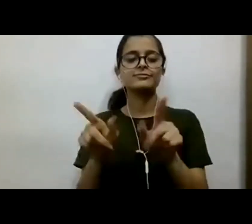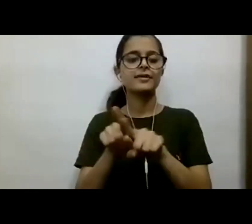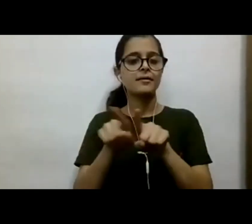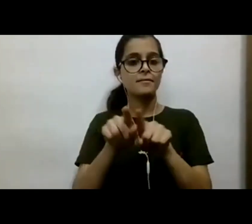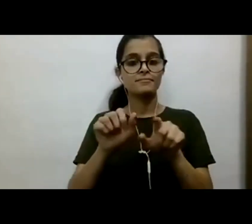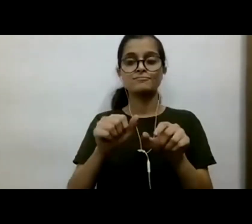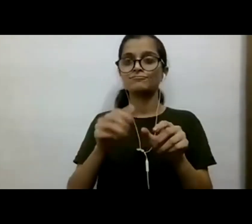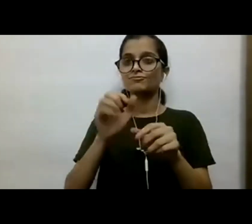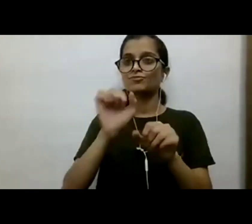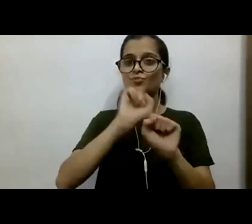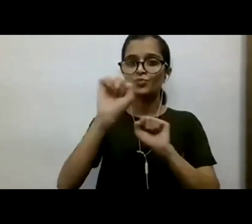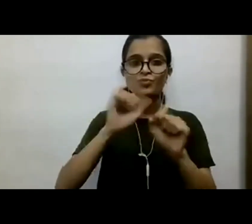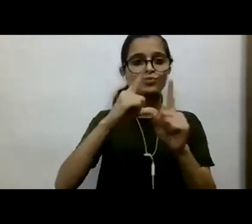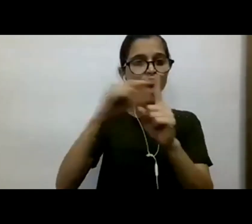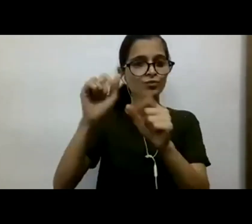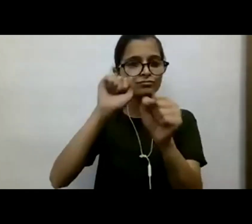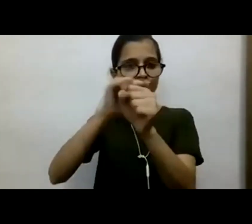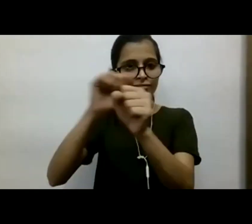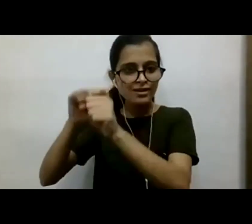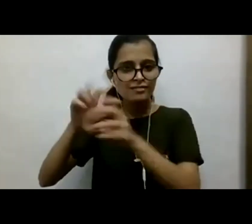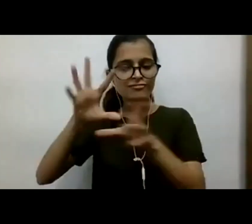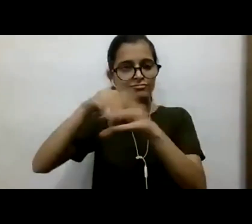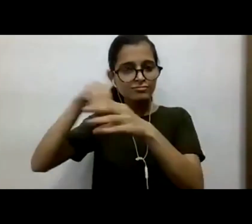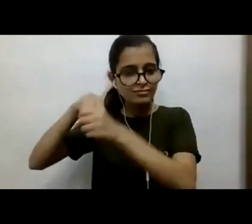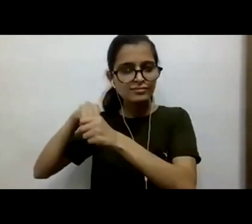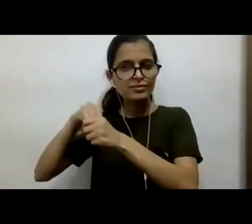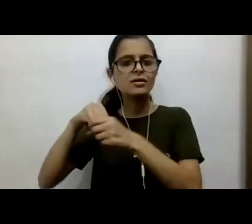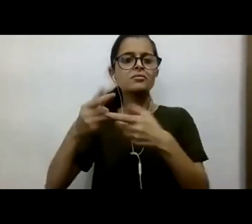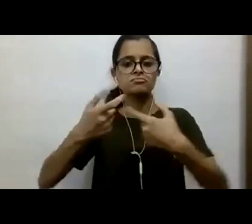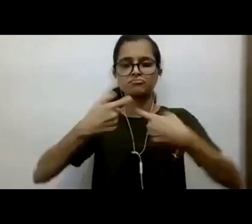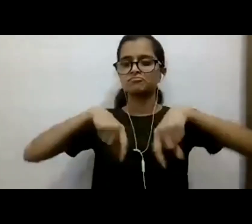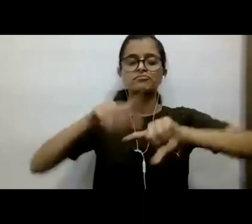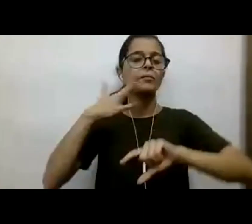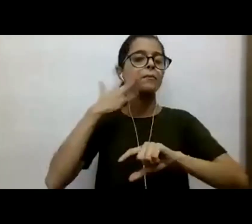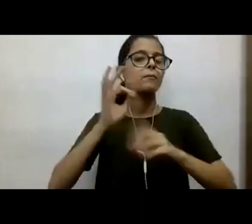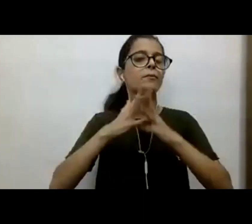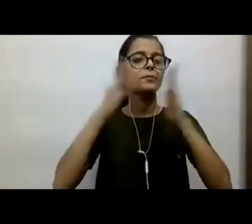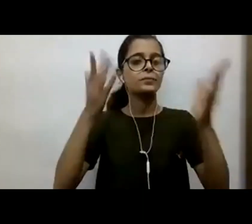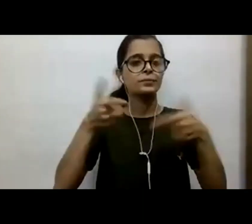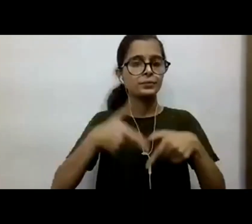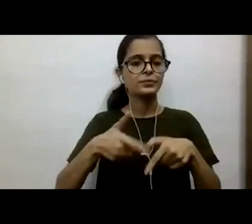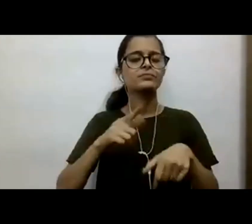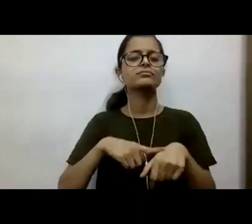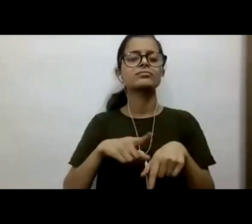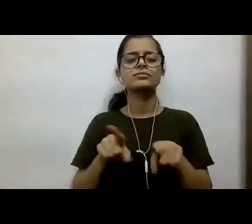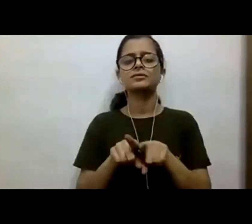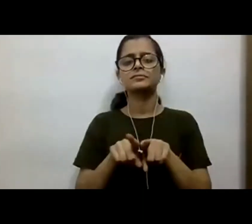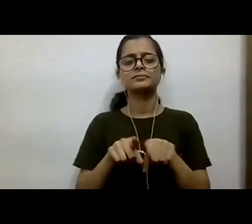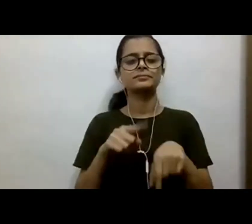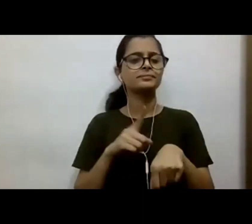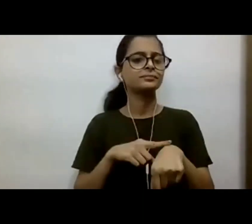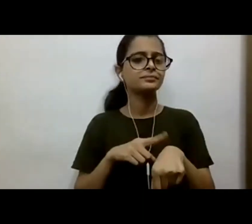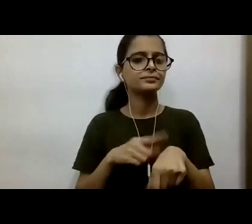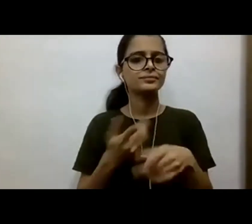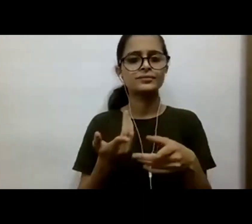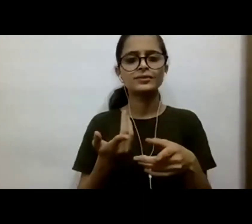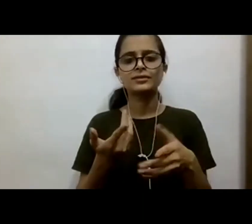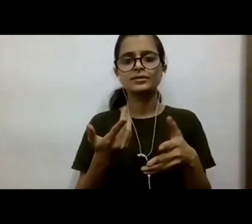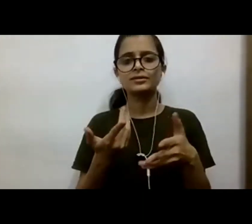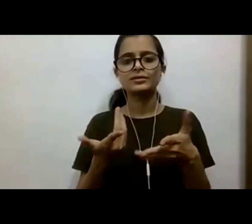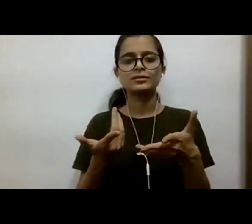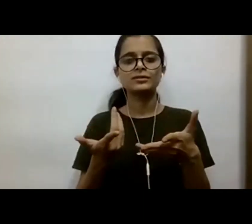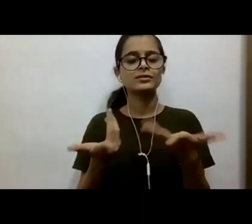efforts taken to organize a very important conference. And I think it's also very timely. We're at a time when, you COP26